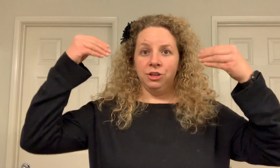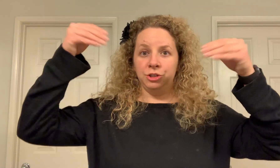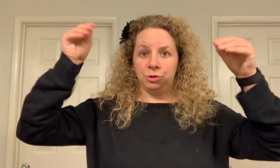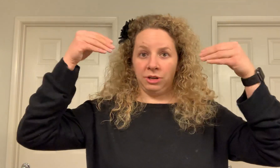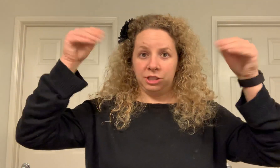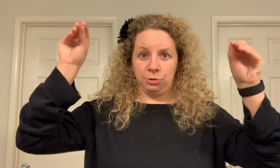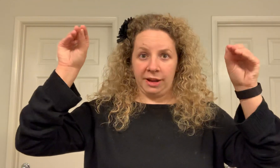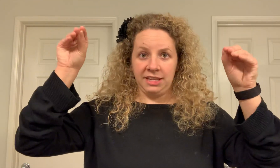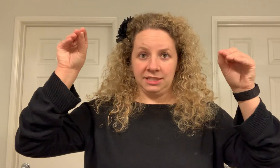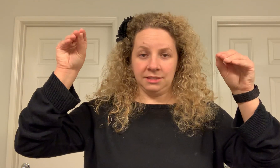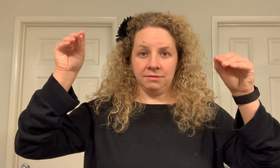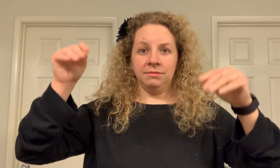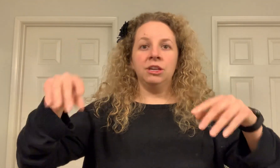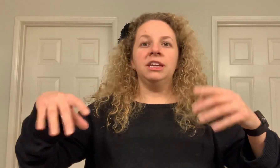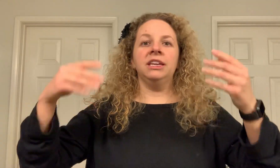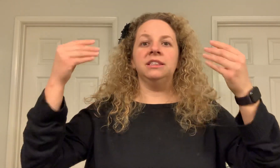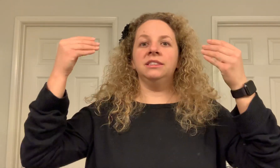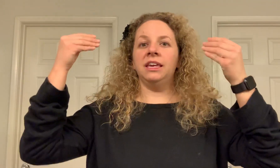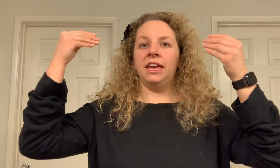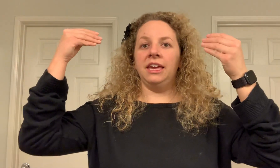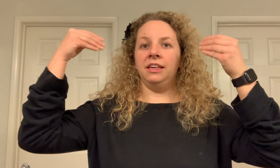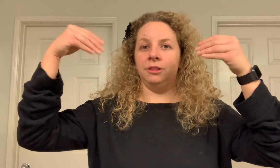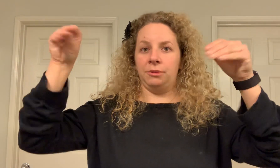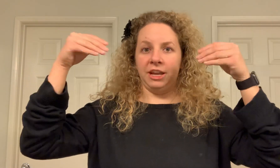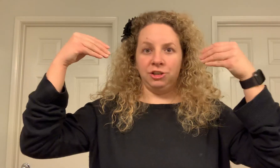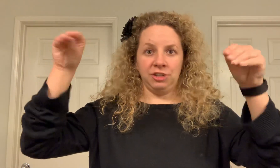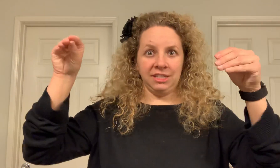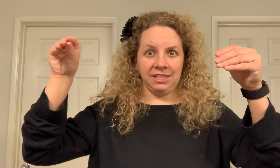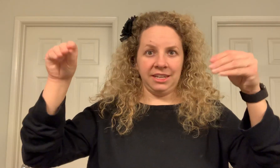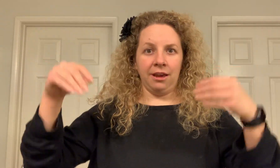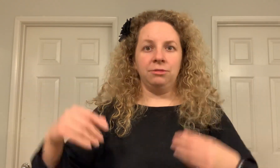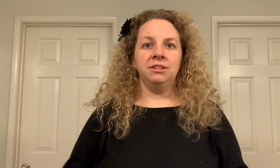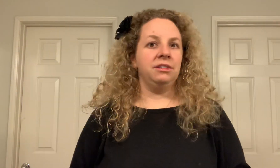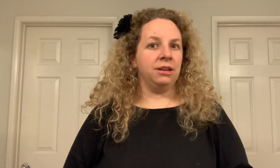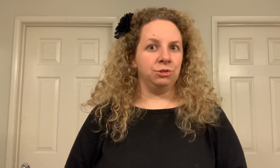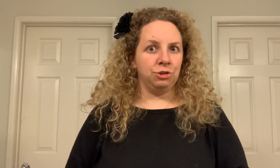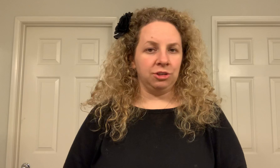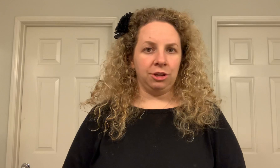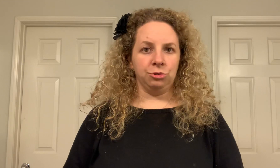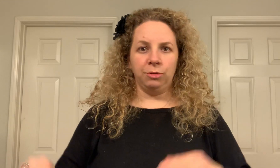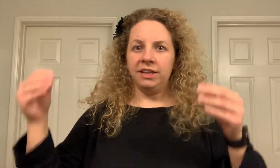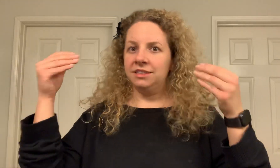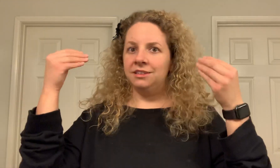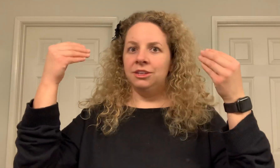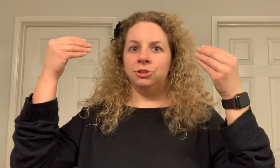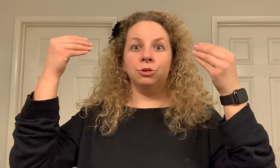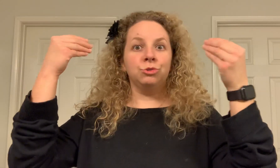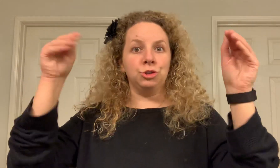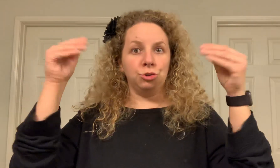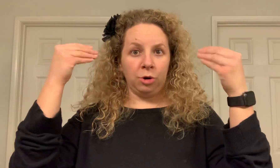Store is twice. It is a location. It's a noun. Nouns usually go twice. So store.